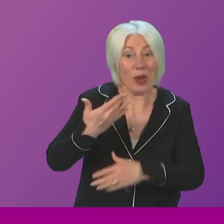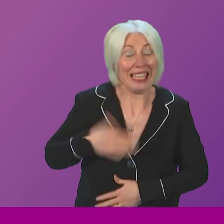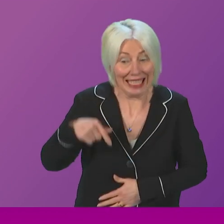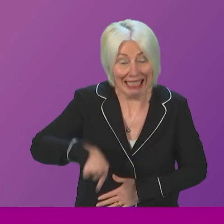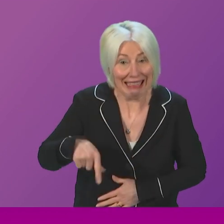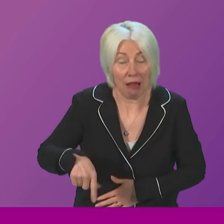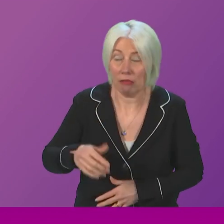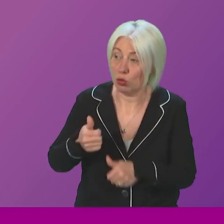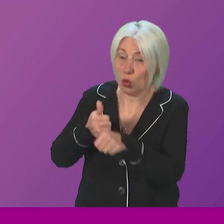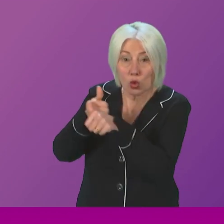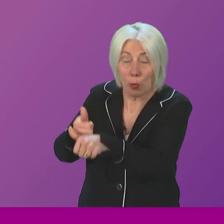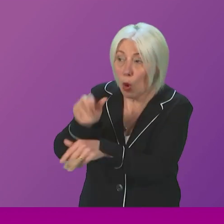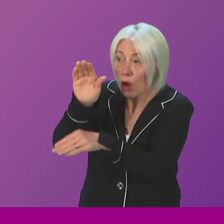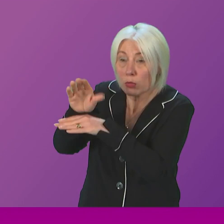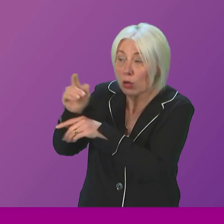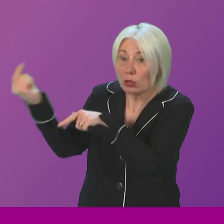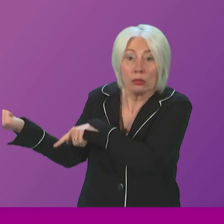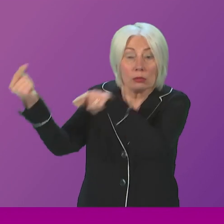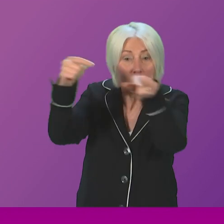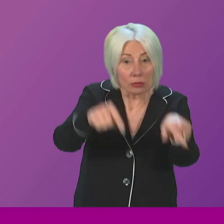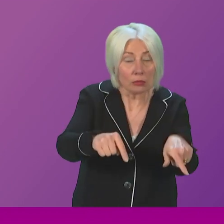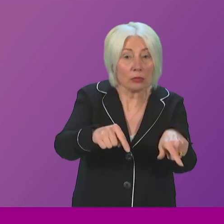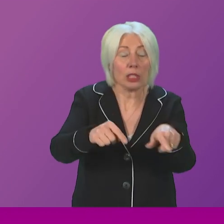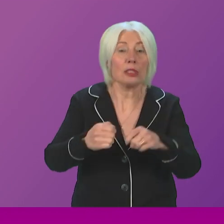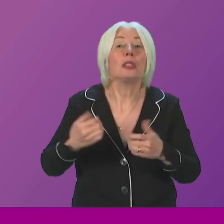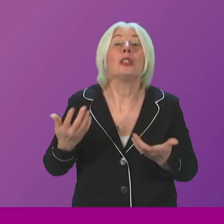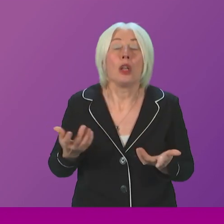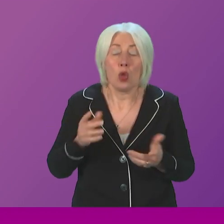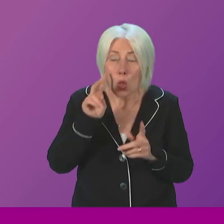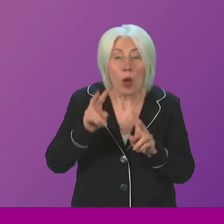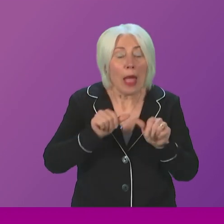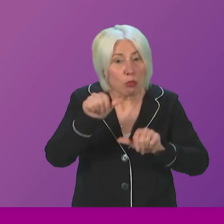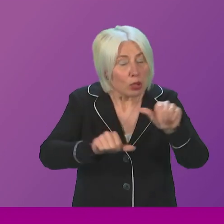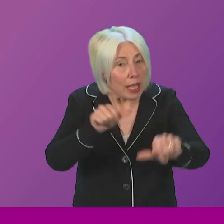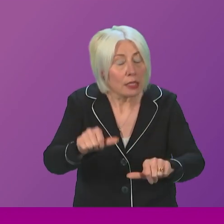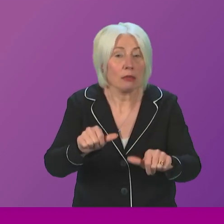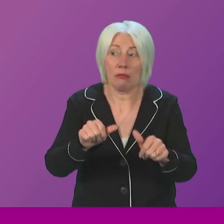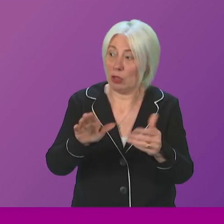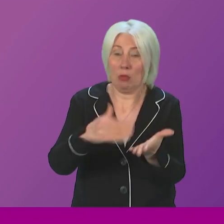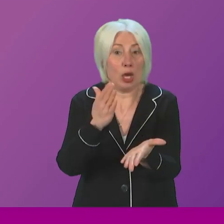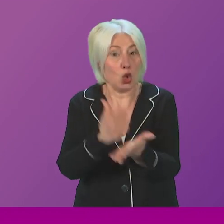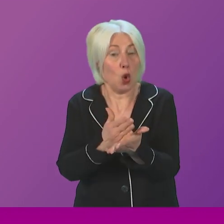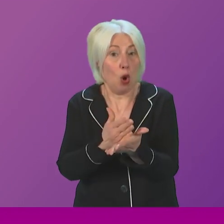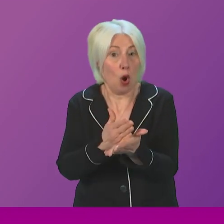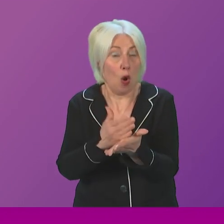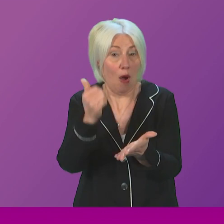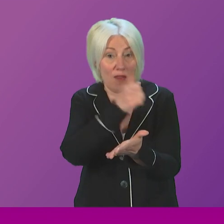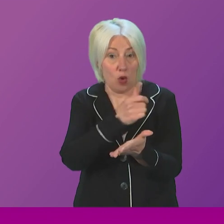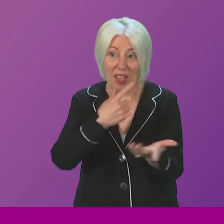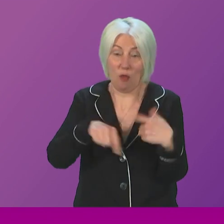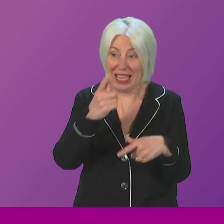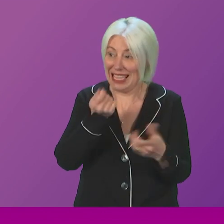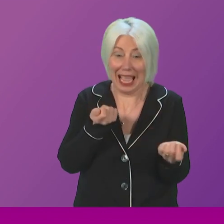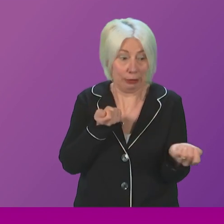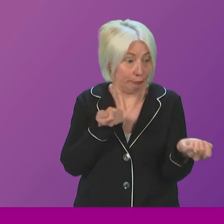international workers in that migration and relocation process. What we'll also do is ensure that, of course, where we have the levers